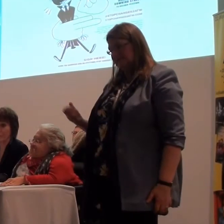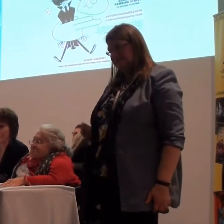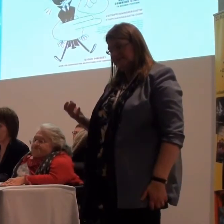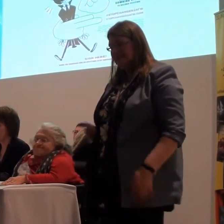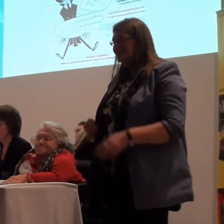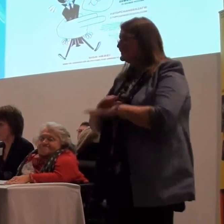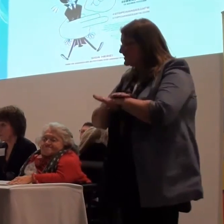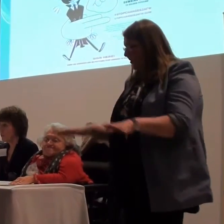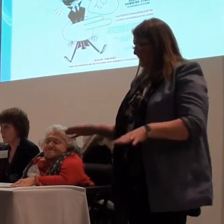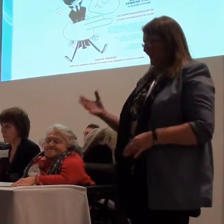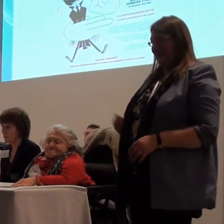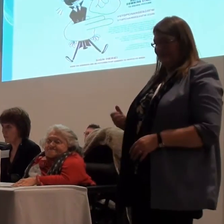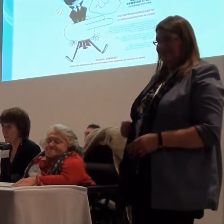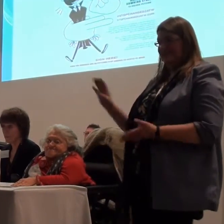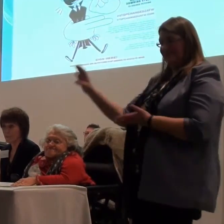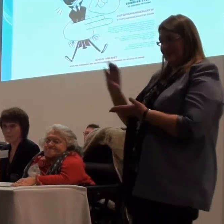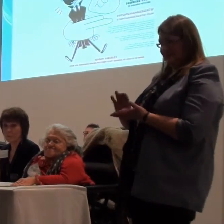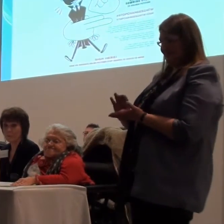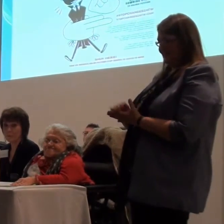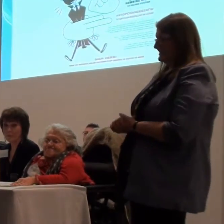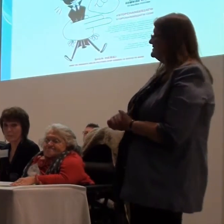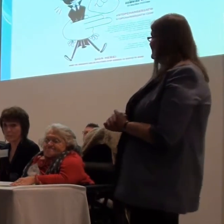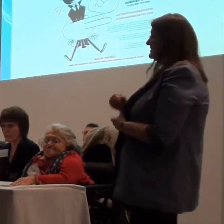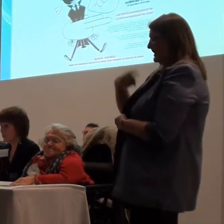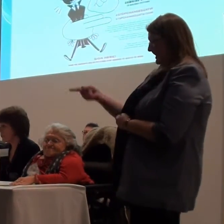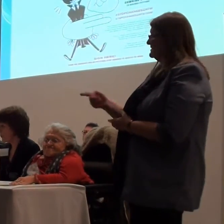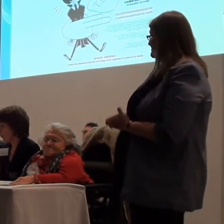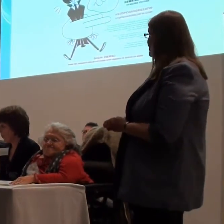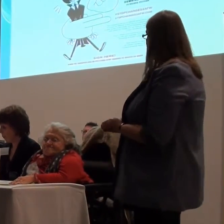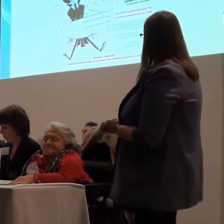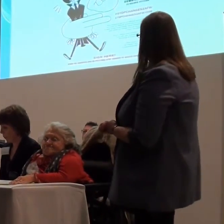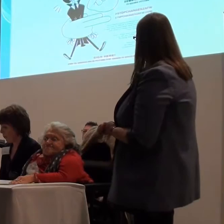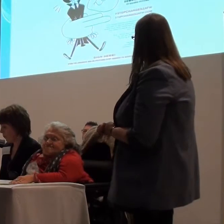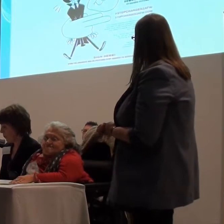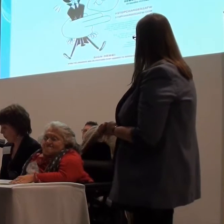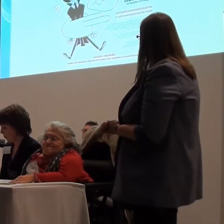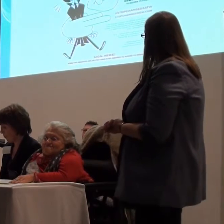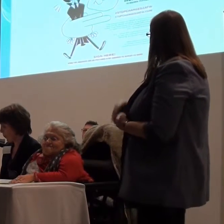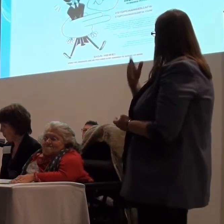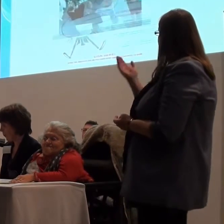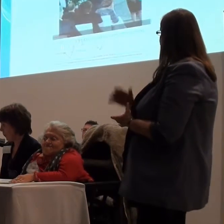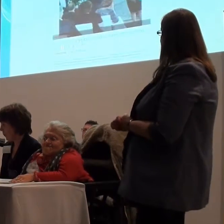Government are still calling it a benefit. It's a fund. It's a grant. Next one please.